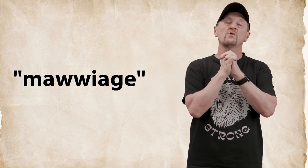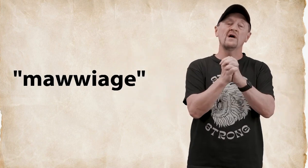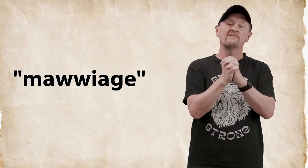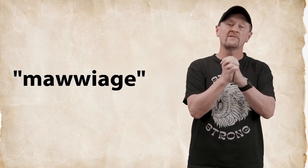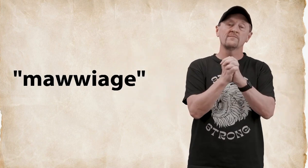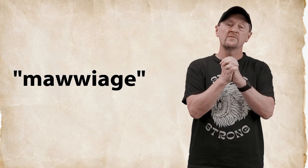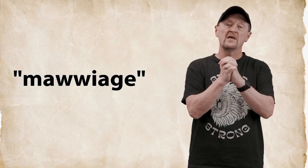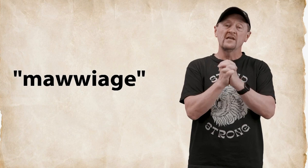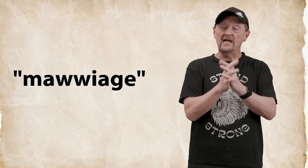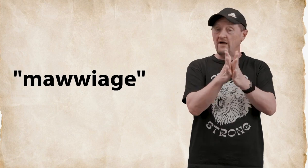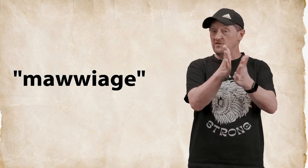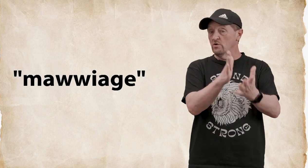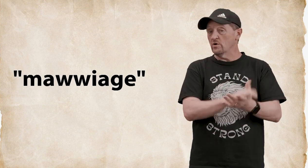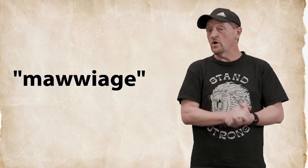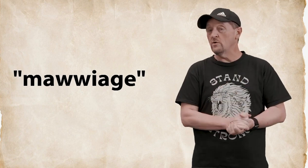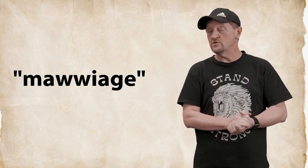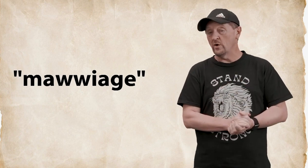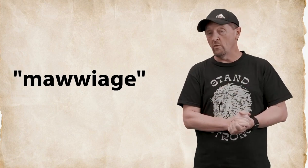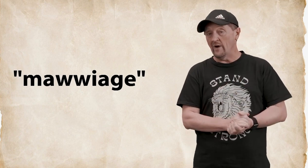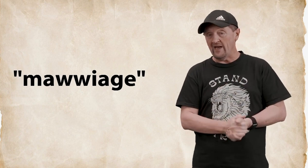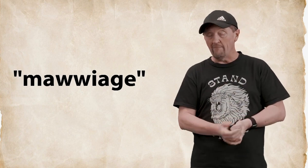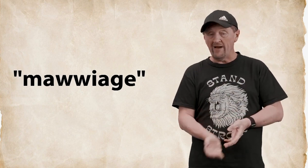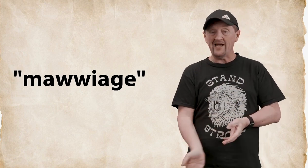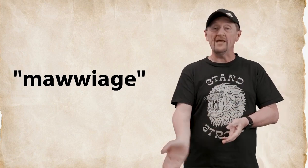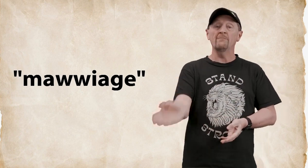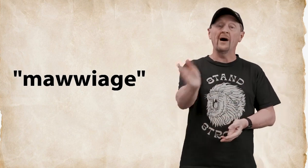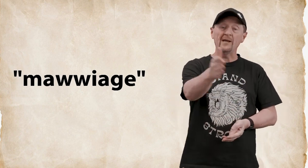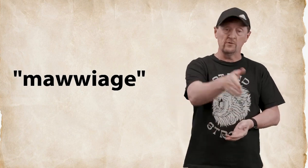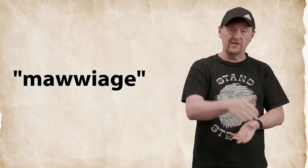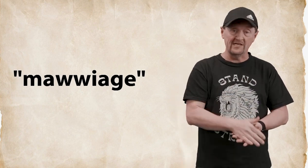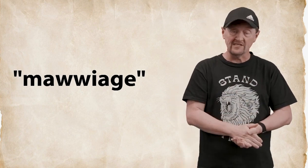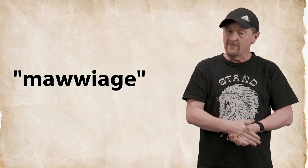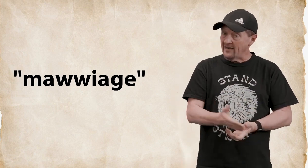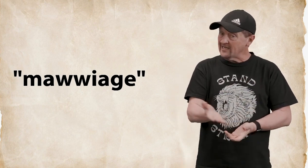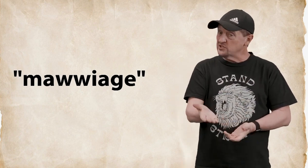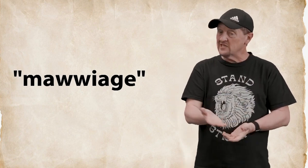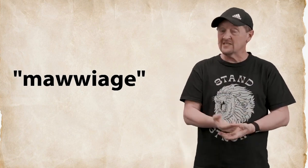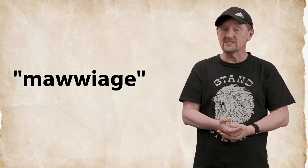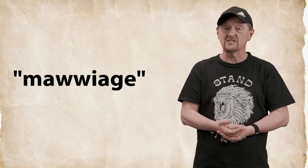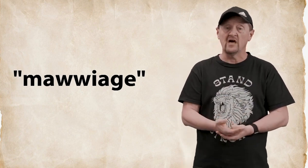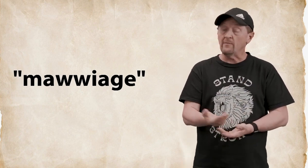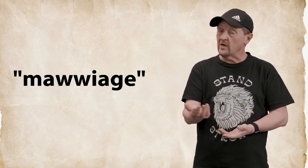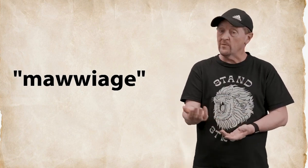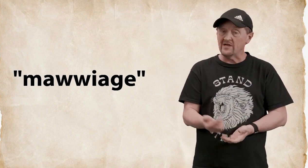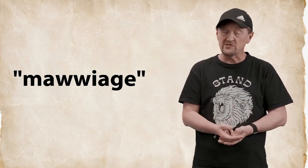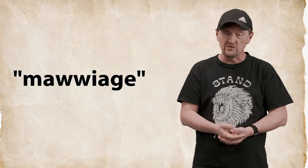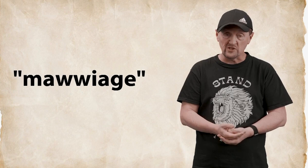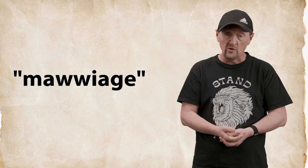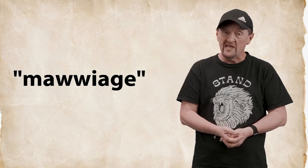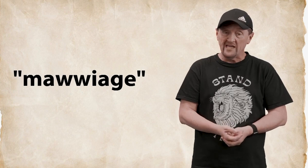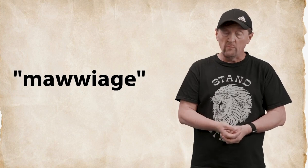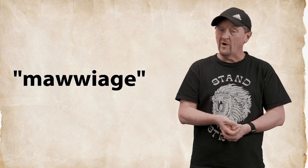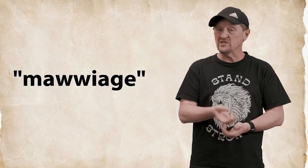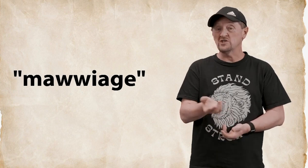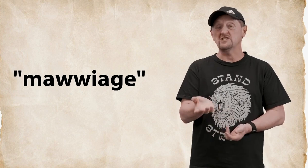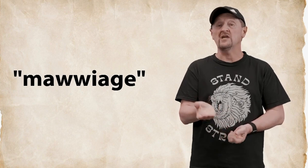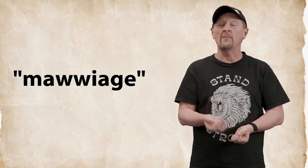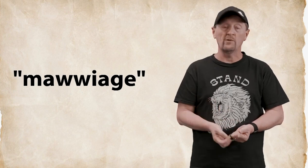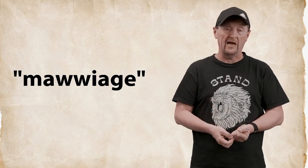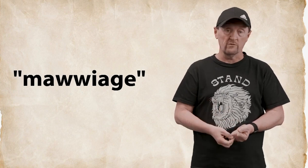life now if you were going to a wedding back in bible days back in Jesus's time a couple thousand years ago it wasn't just a couple hours